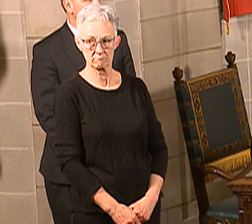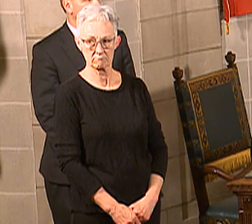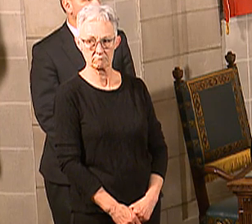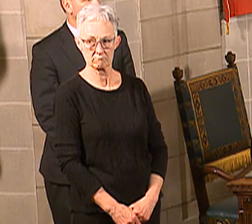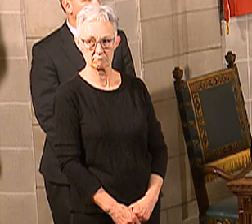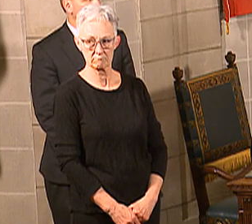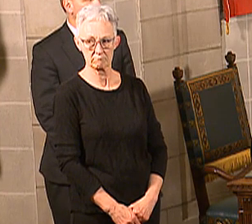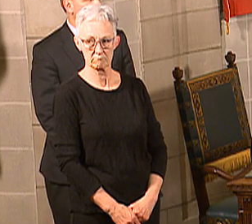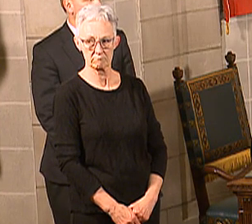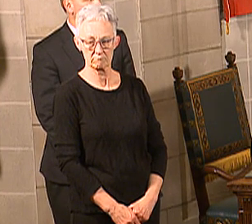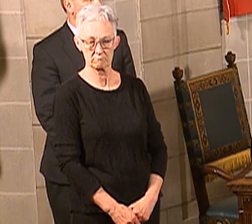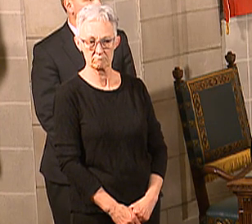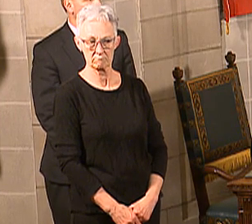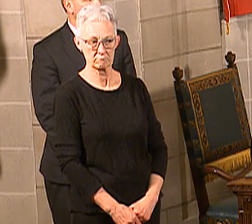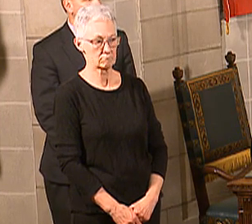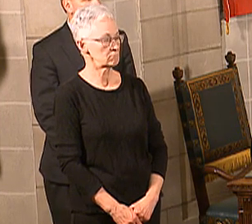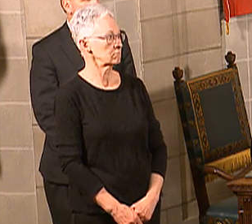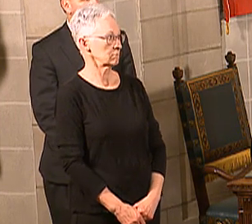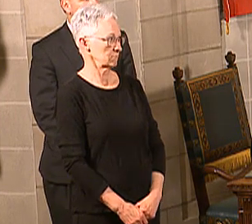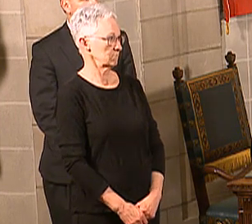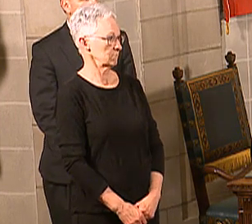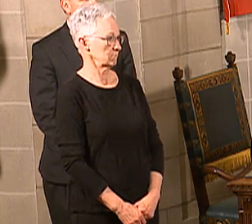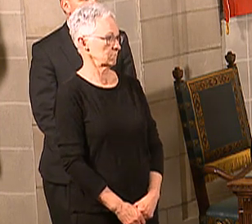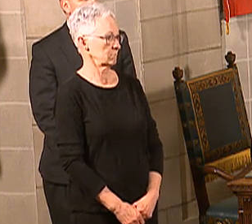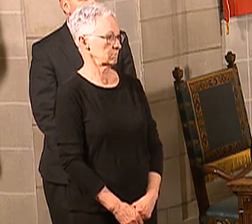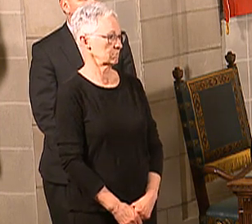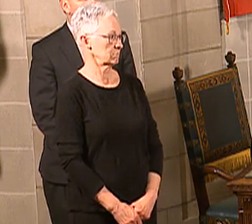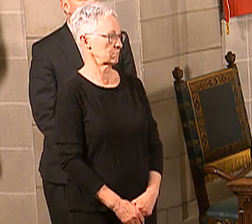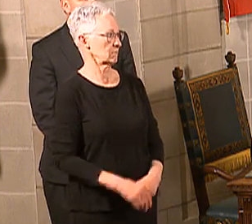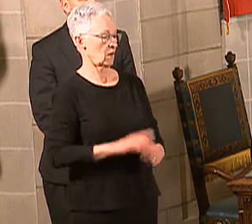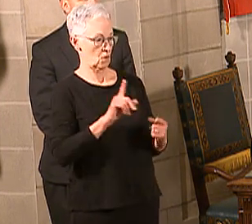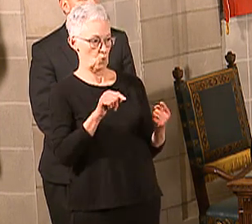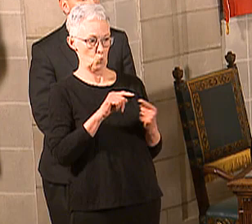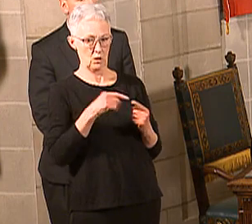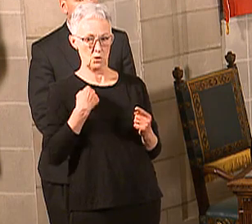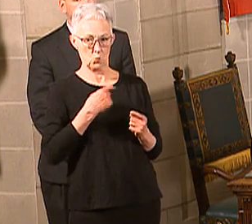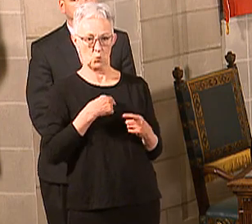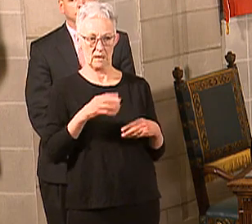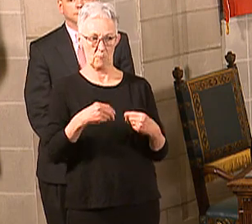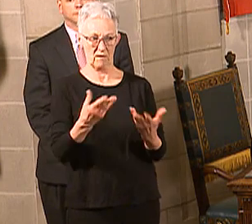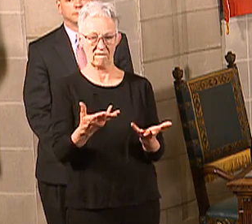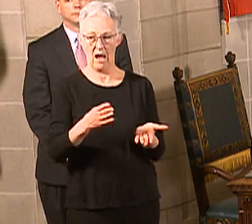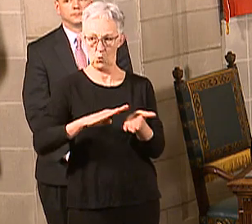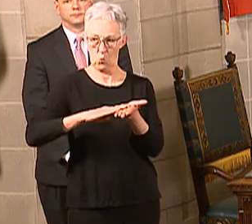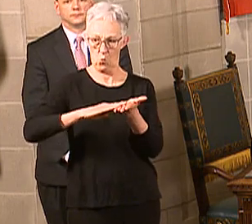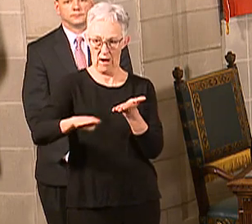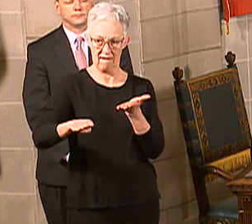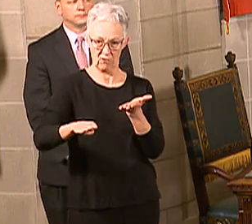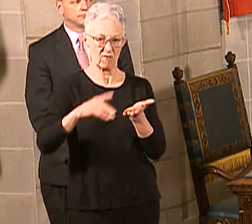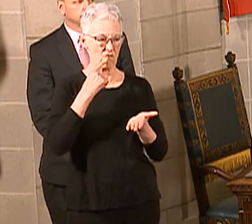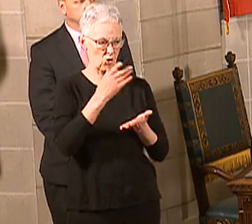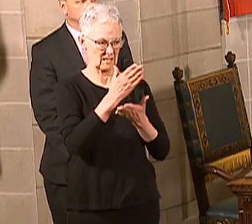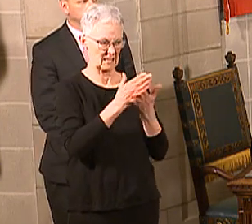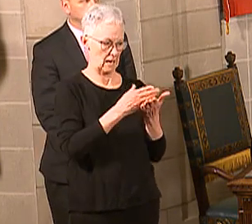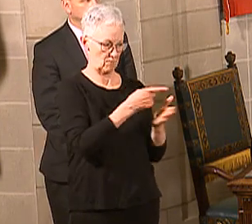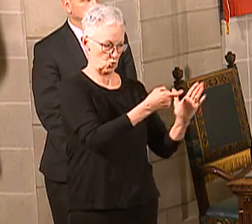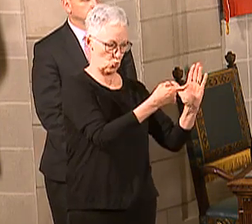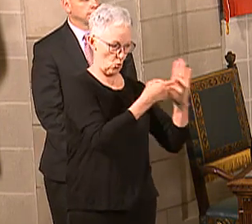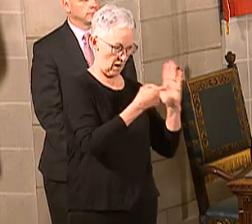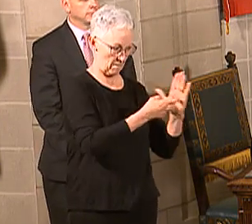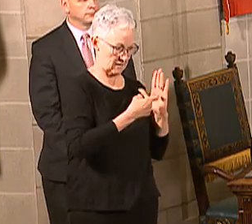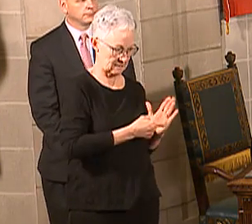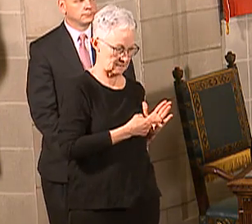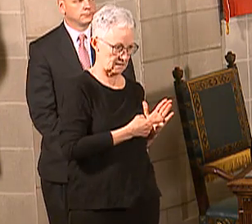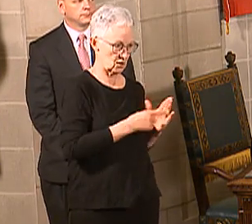CNAs or those other examples? Yeah, so when we did the, when we do the waivers on some of those requirements to be able to expand the number of healthcare workers,